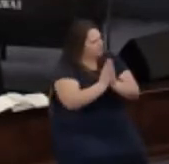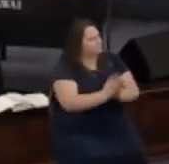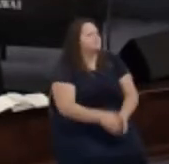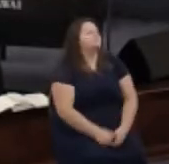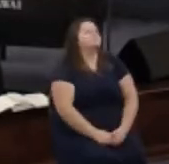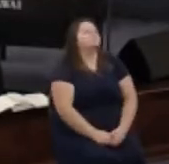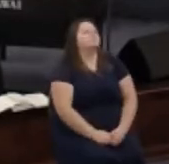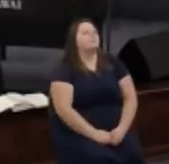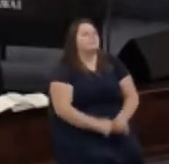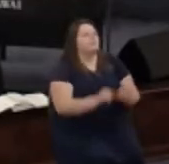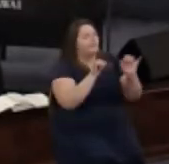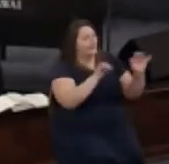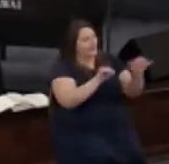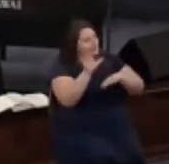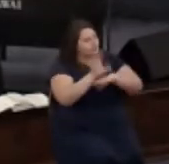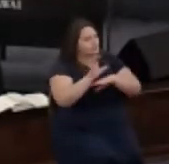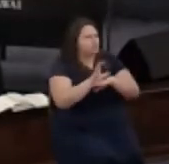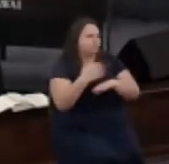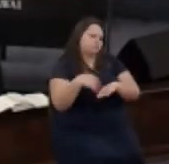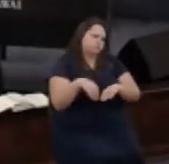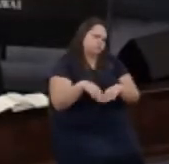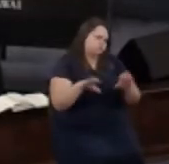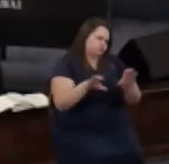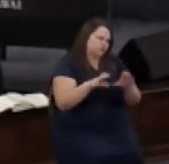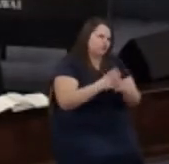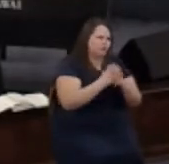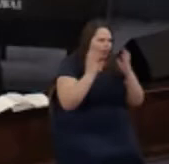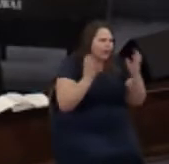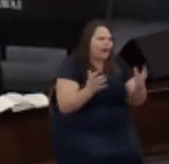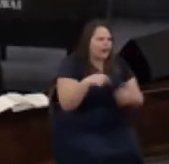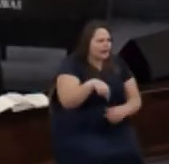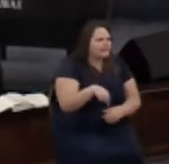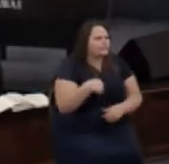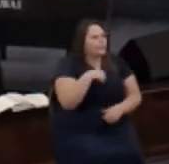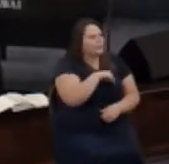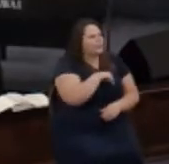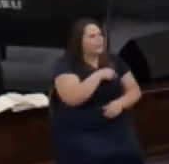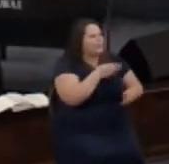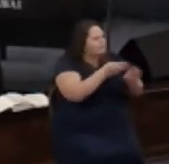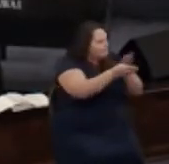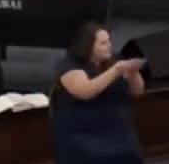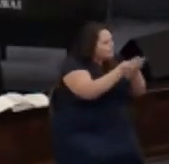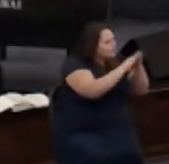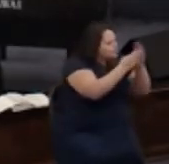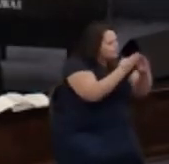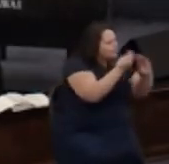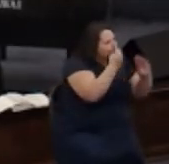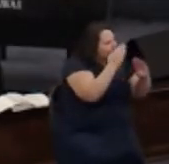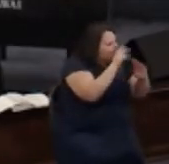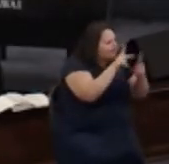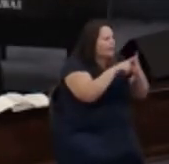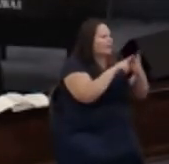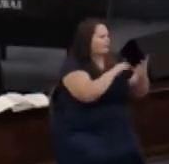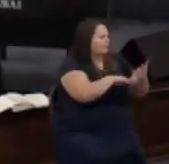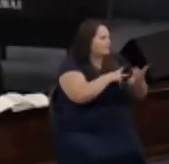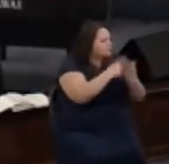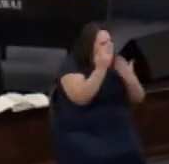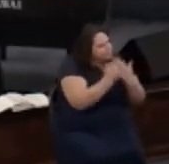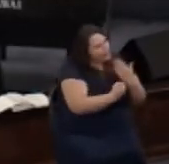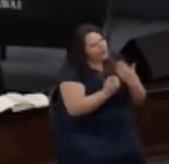as a church we do a lot we minister to our community through a food bank missions projects